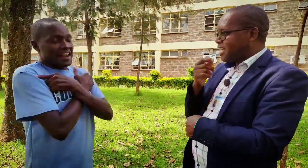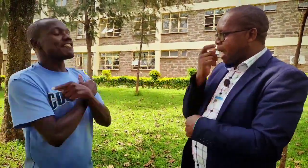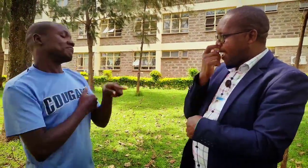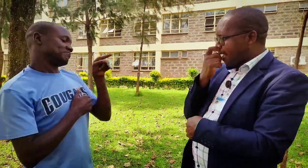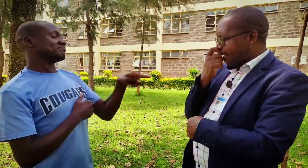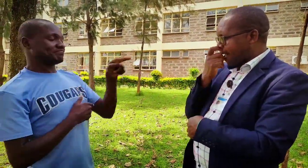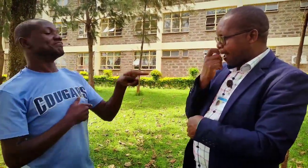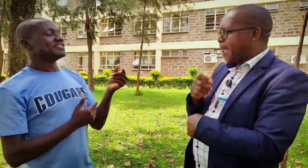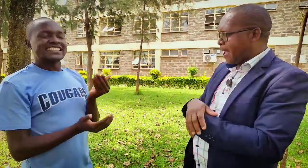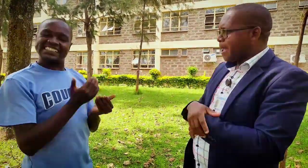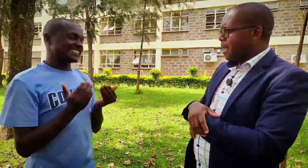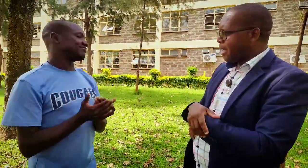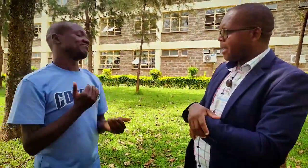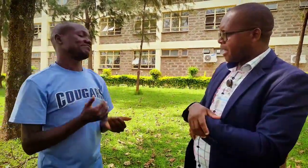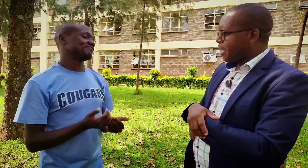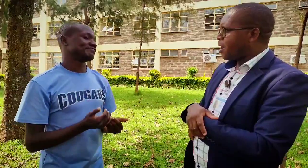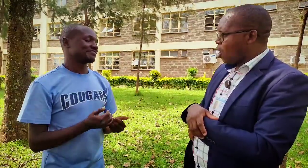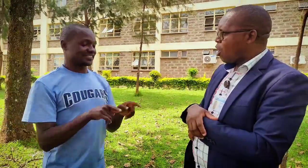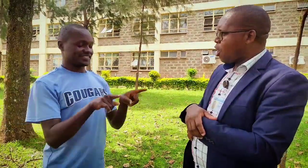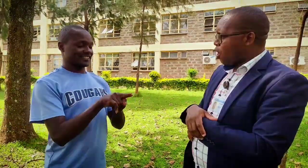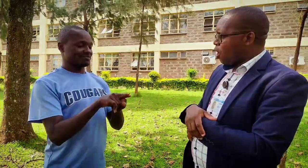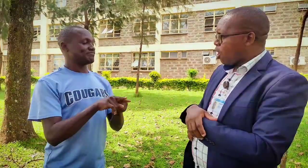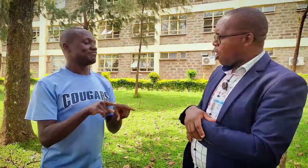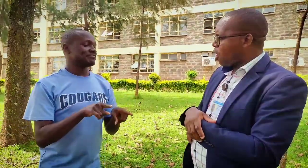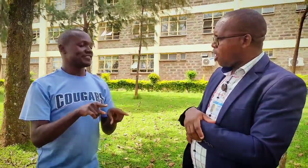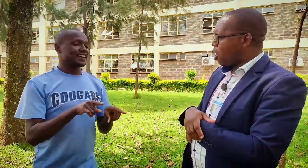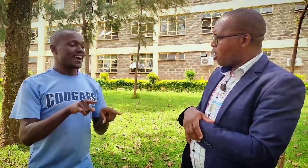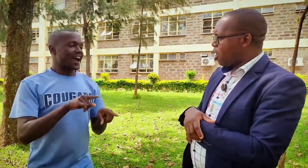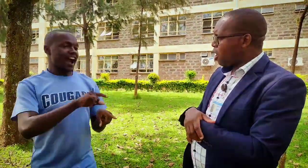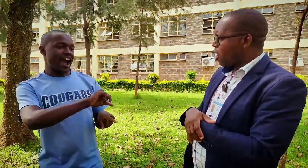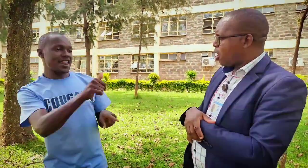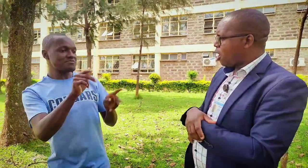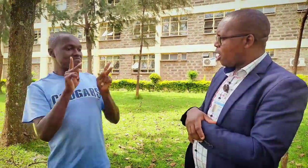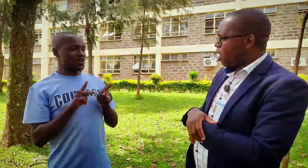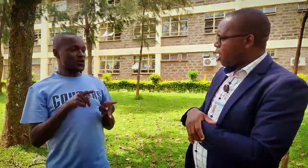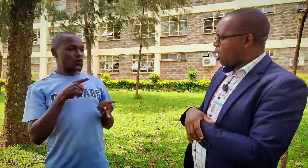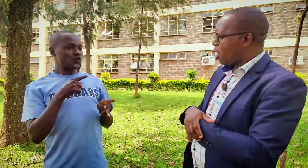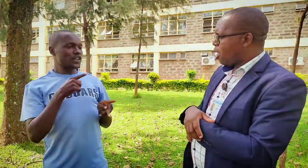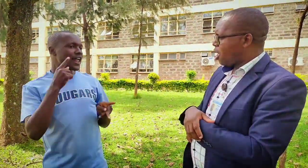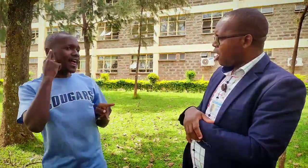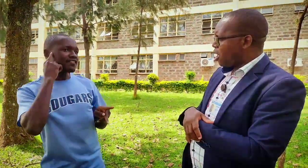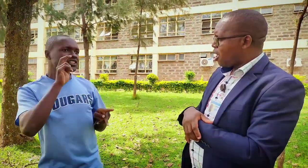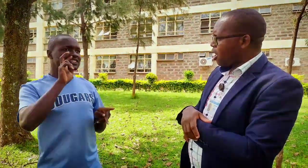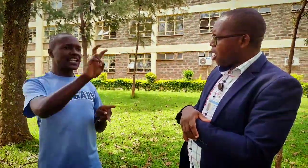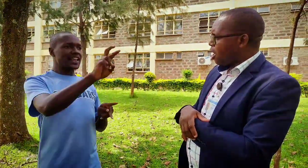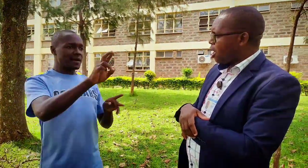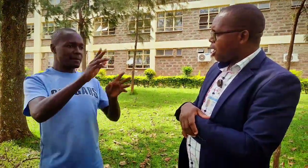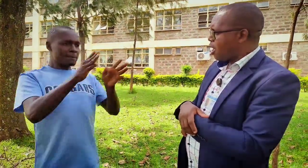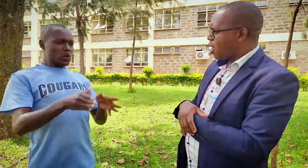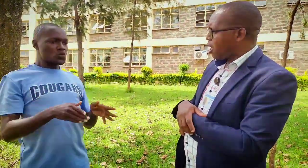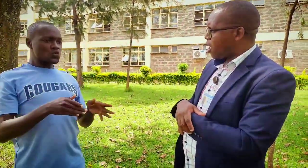they love that and they see that the signer cares if the person